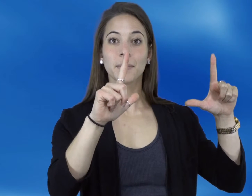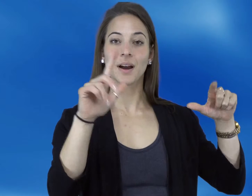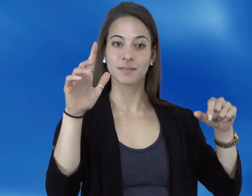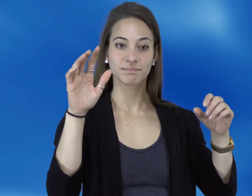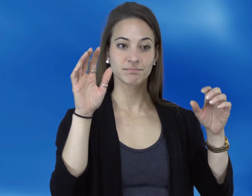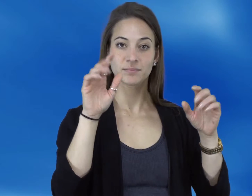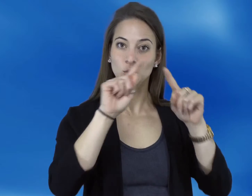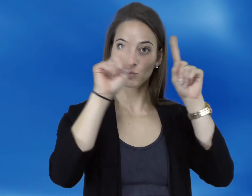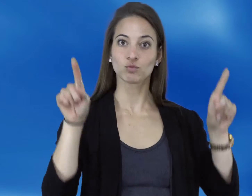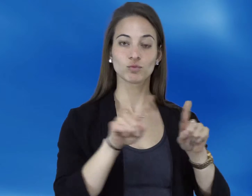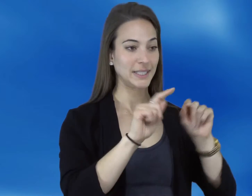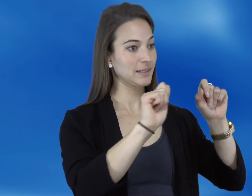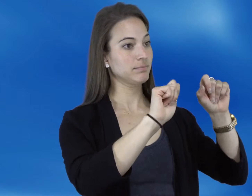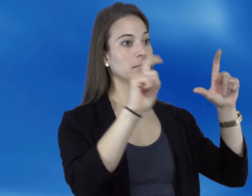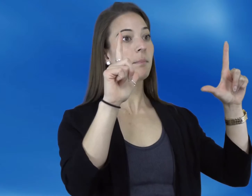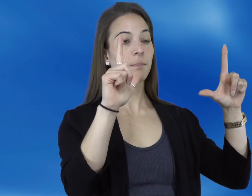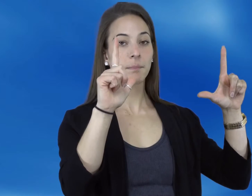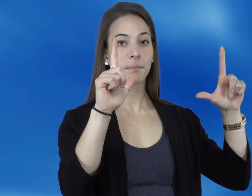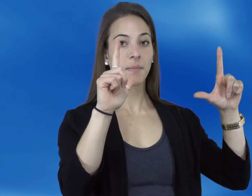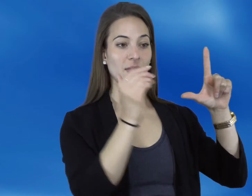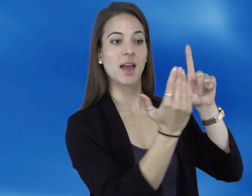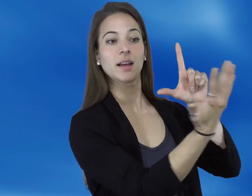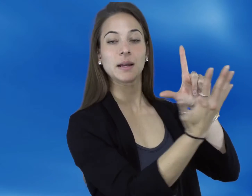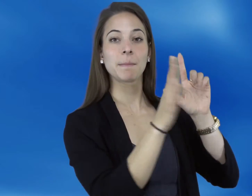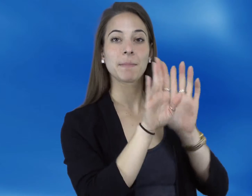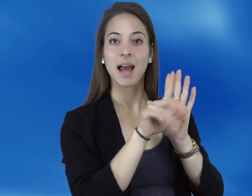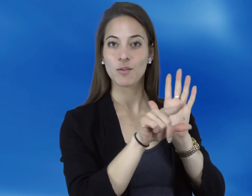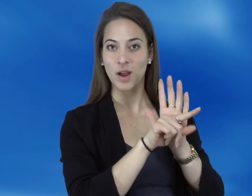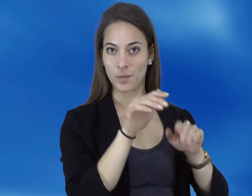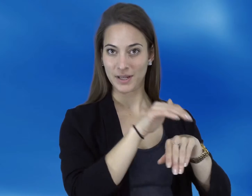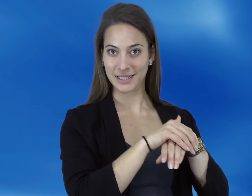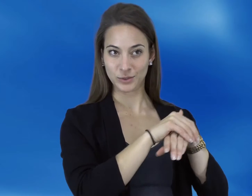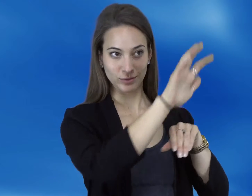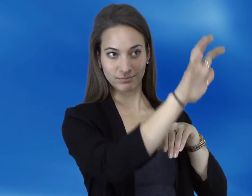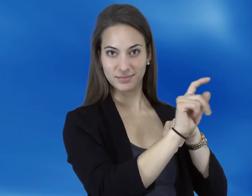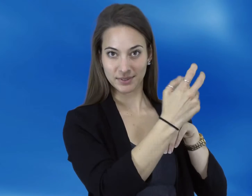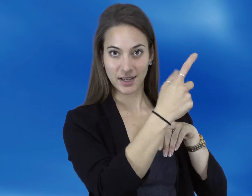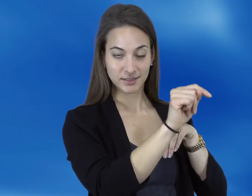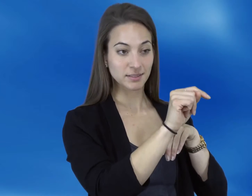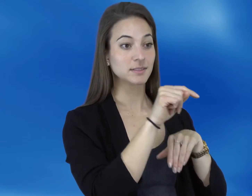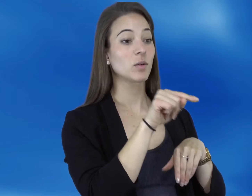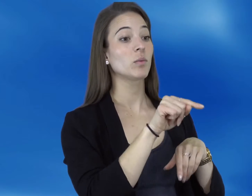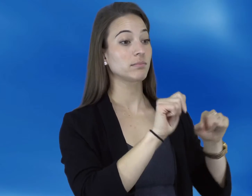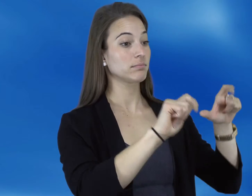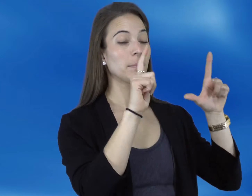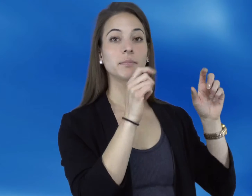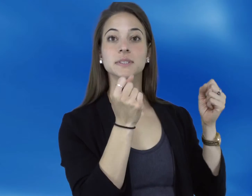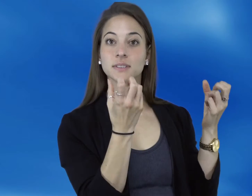The video gives the signed version of the text located behind it. When the user is done with the interpretation video, they can click off